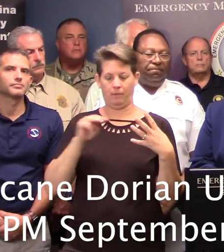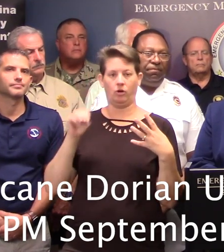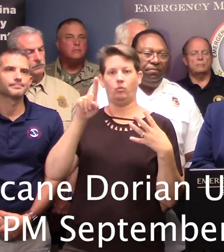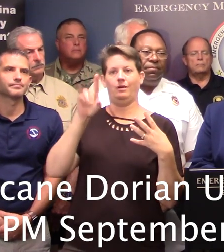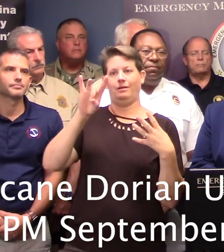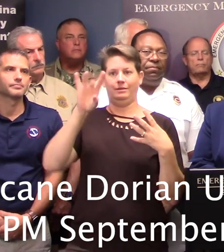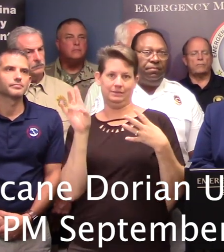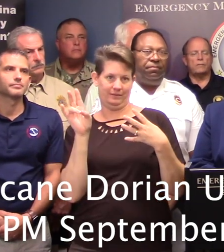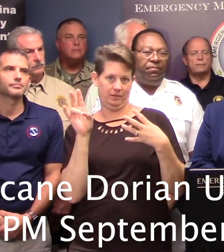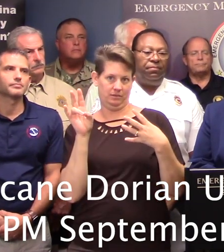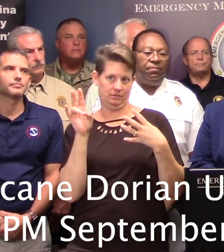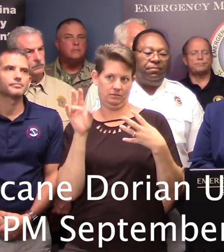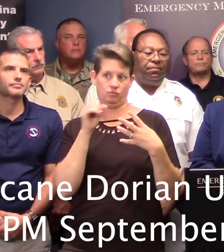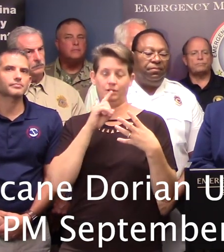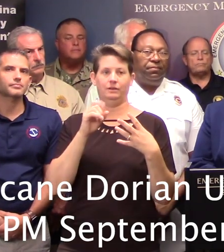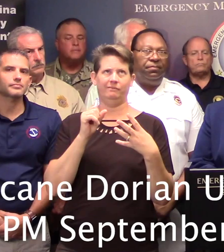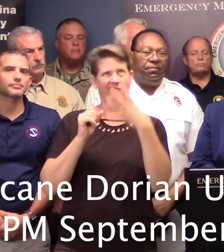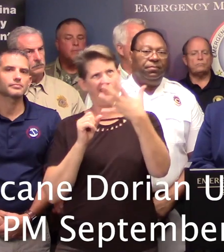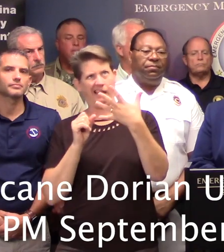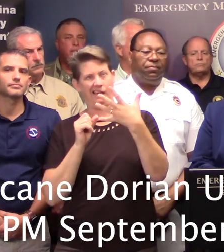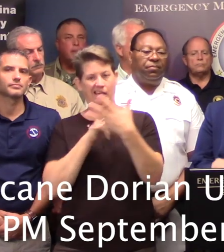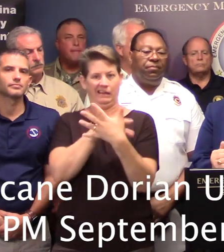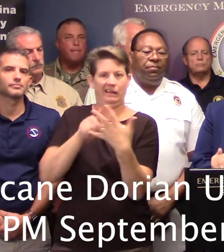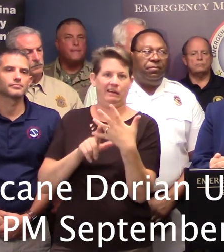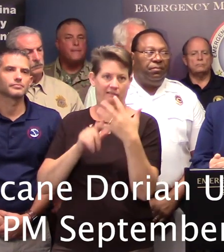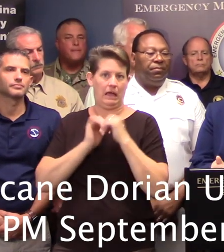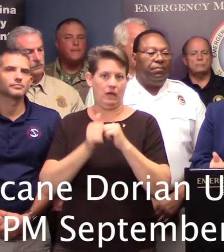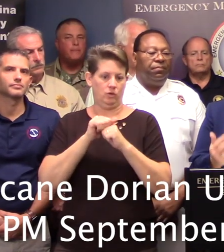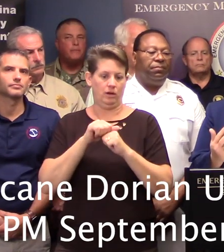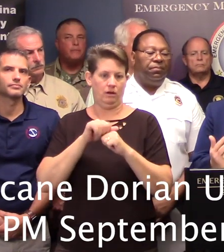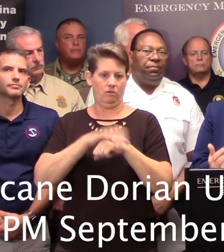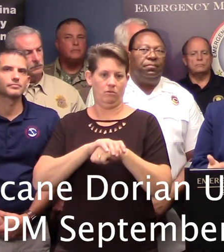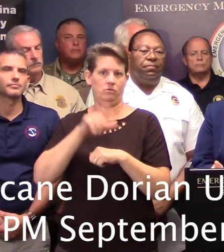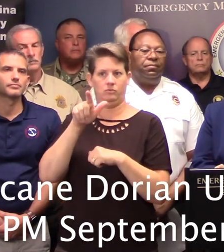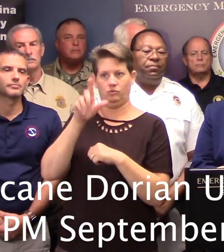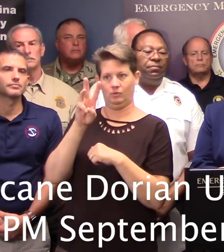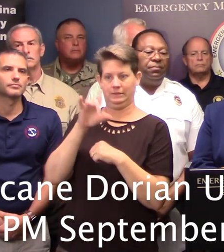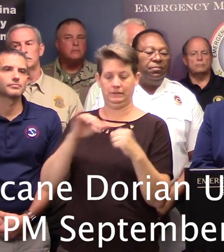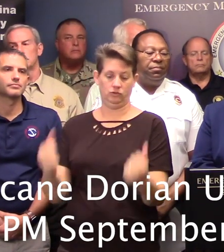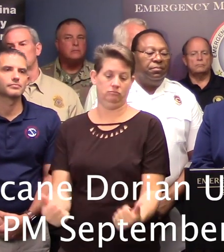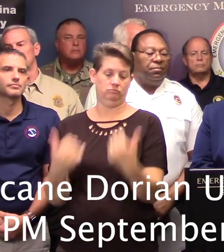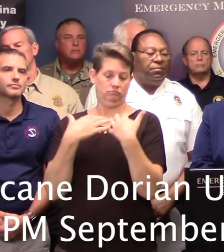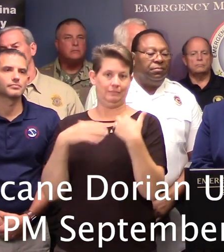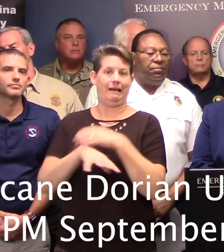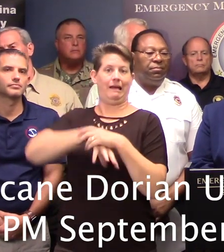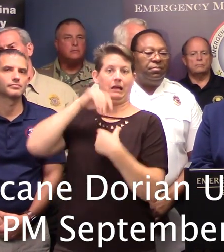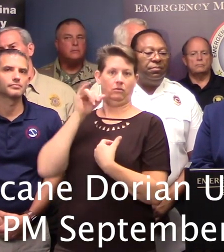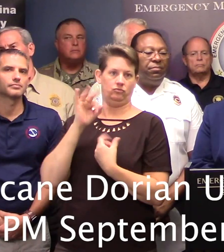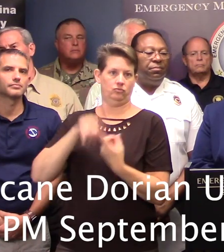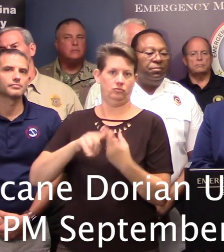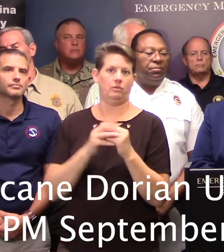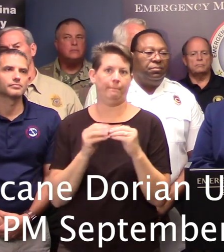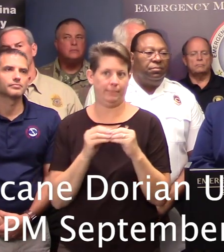187. There are really five ways to get on the I-26 to head westbound out of the area towards Columbia.